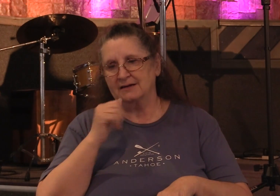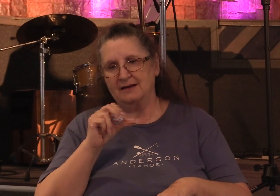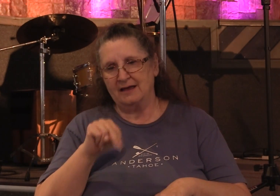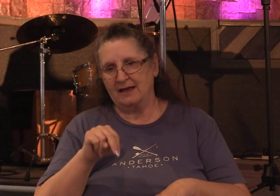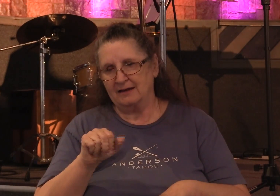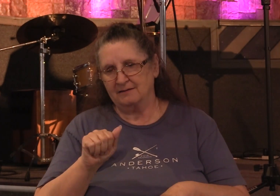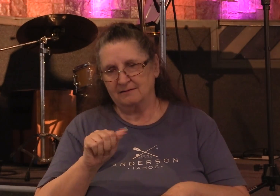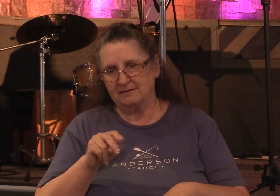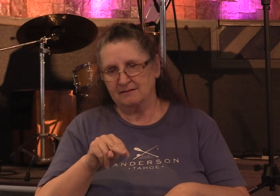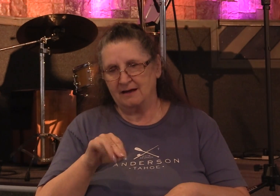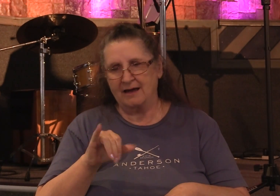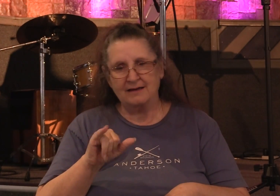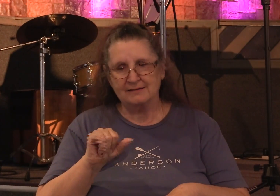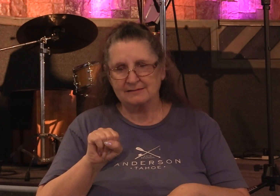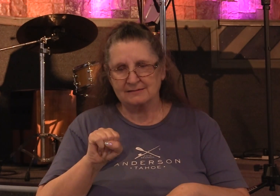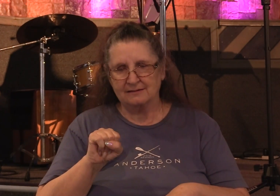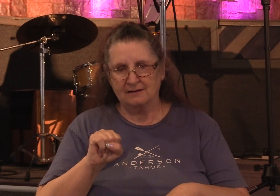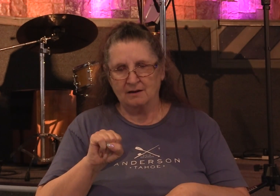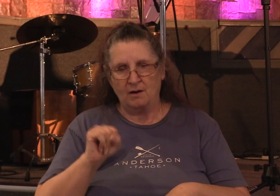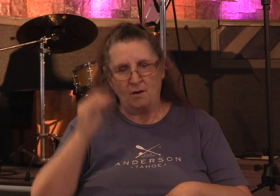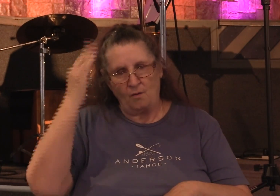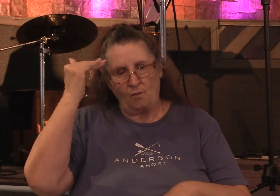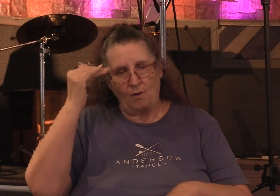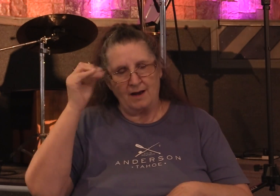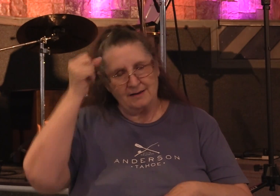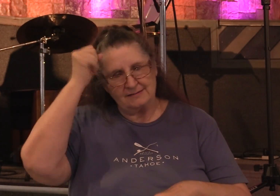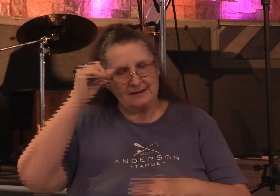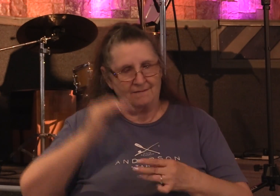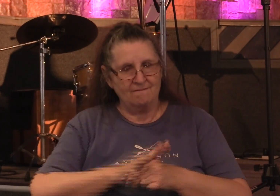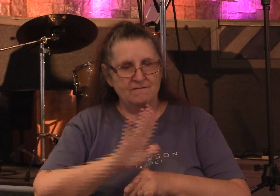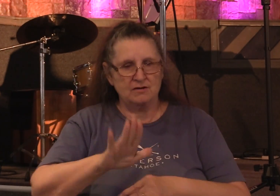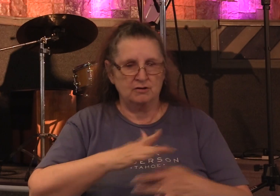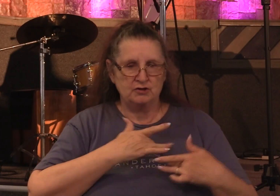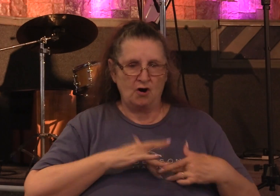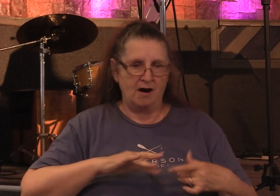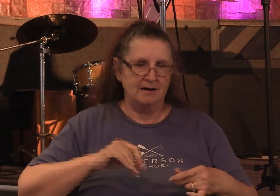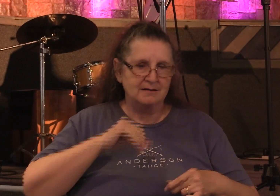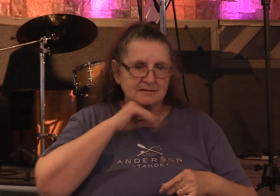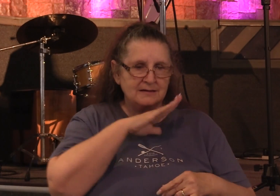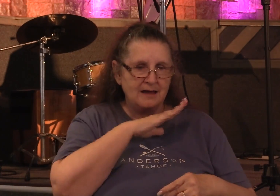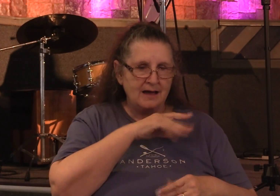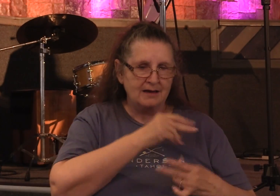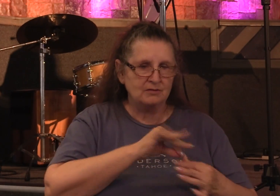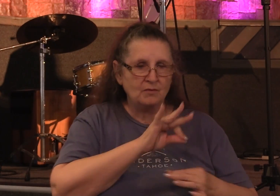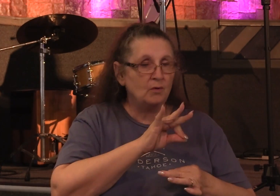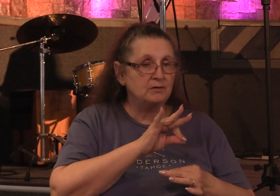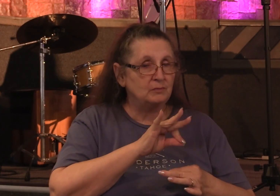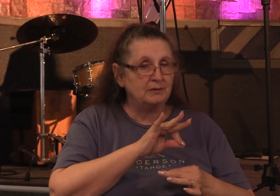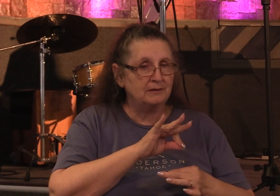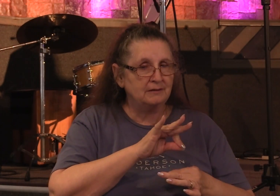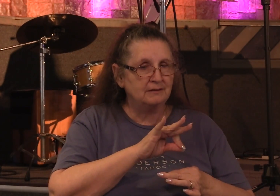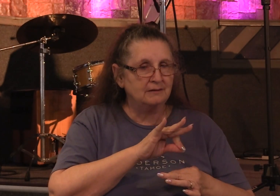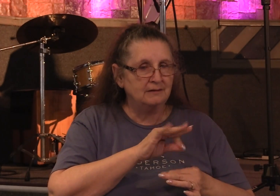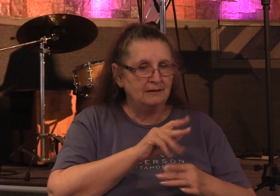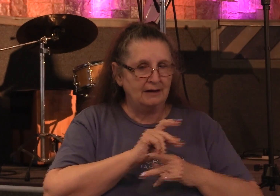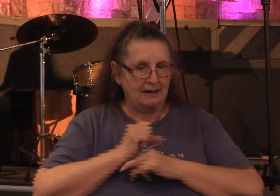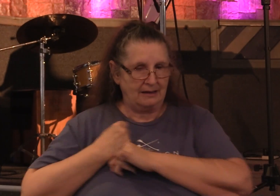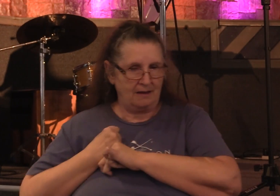why has Satan filled your heart to lie to the Holy Spirit and keep back part of the